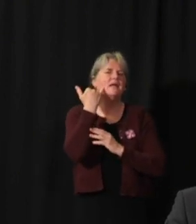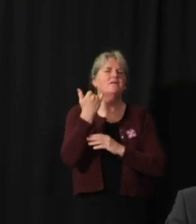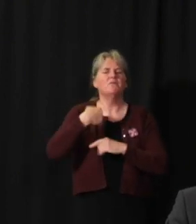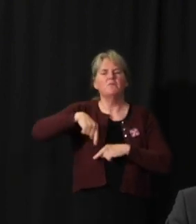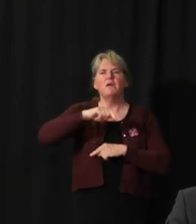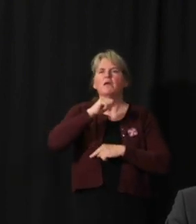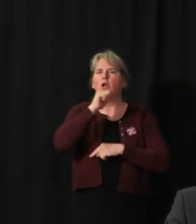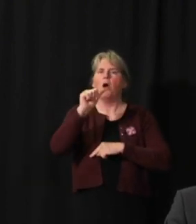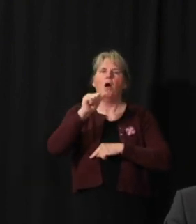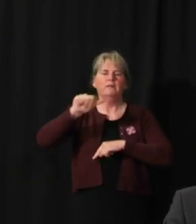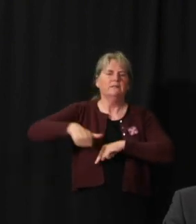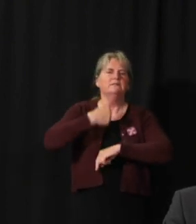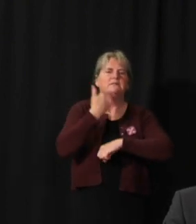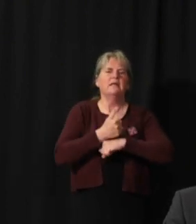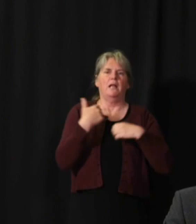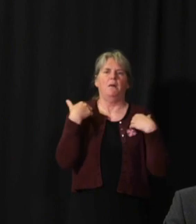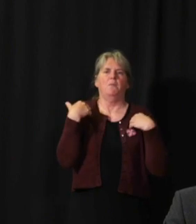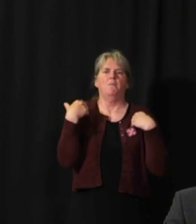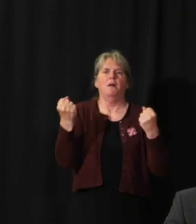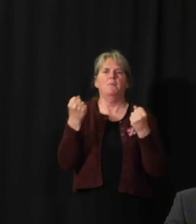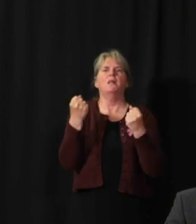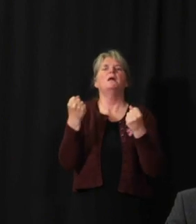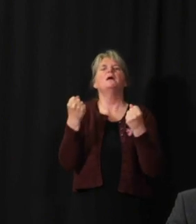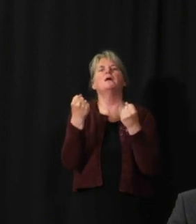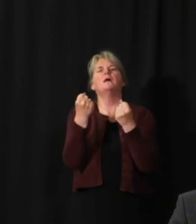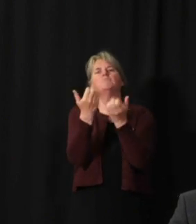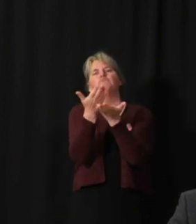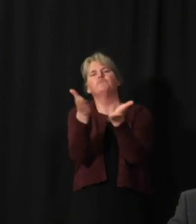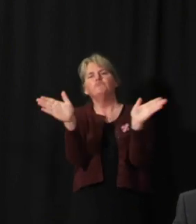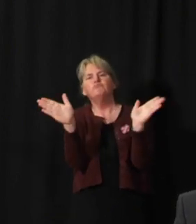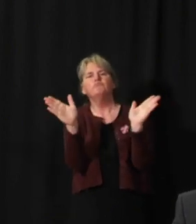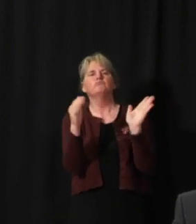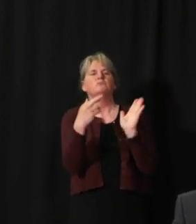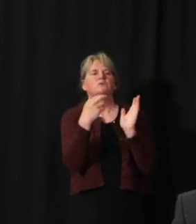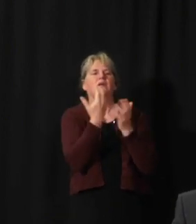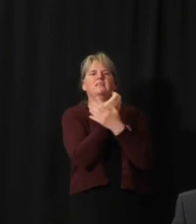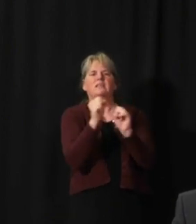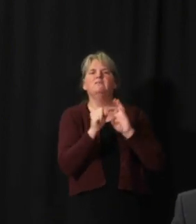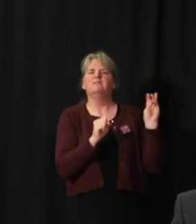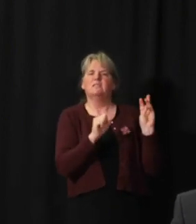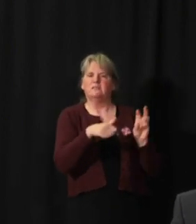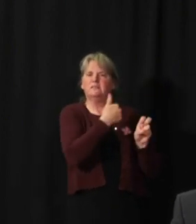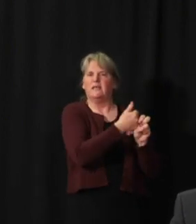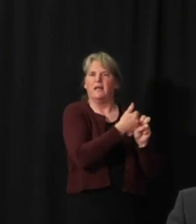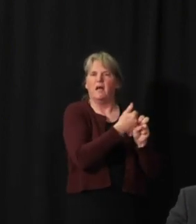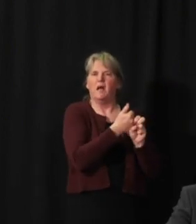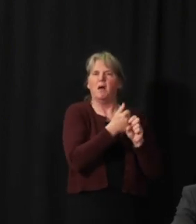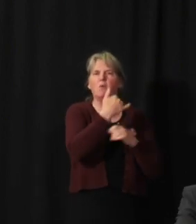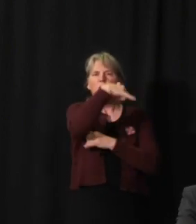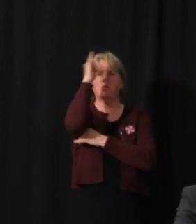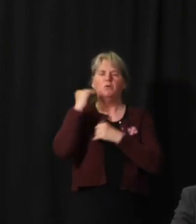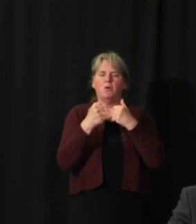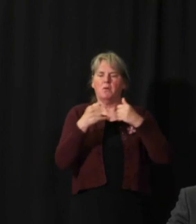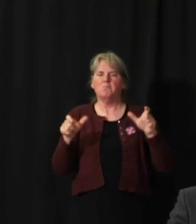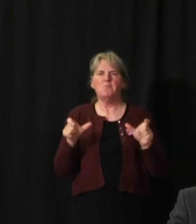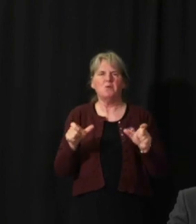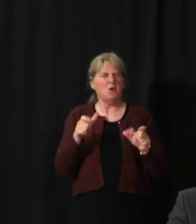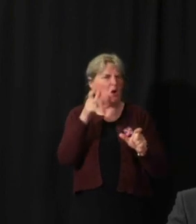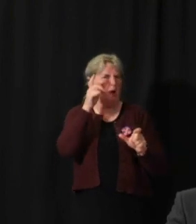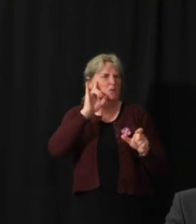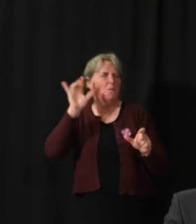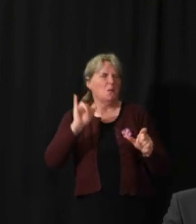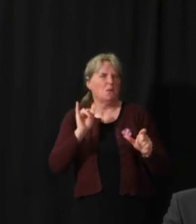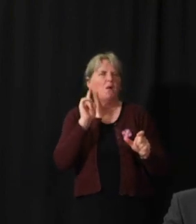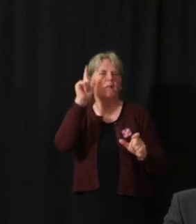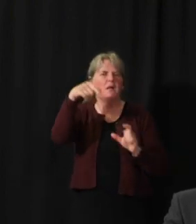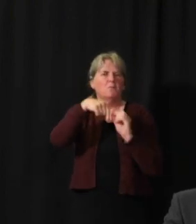not implemented public health measures and border controls at a certain point. And that's one of the areas that I'll